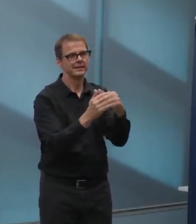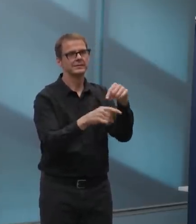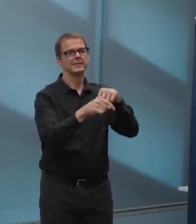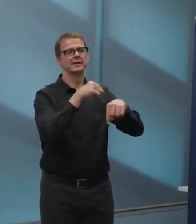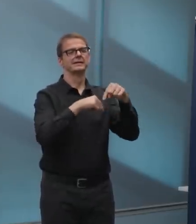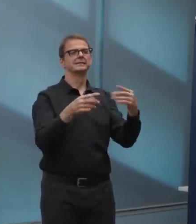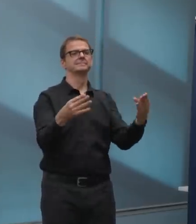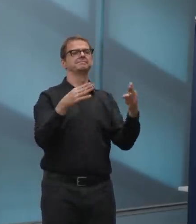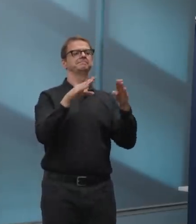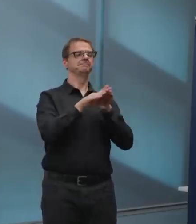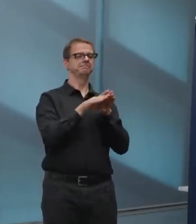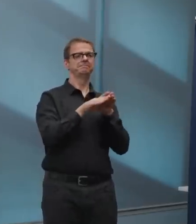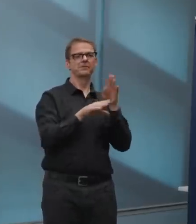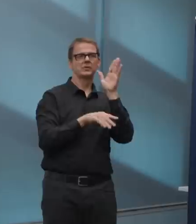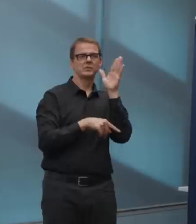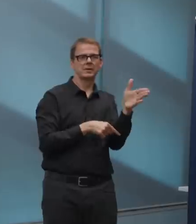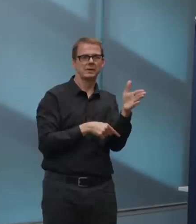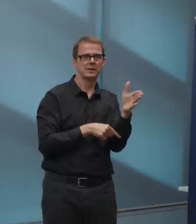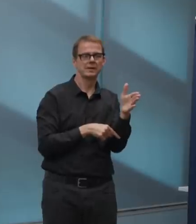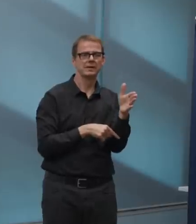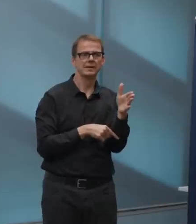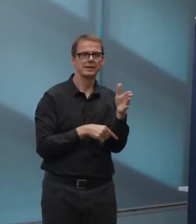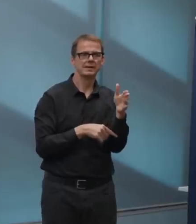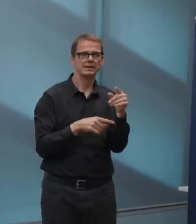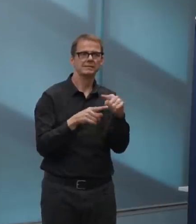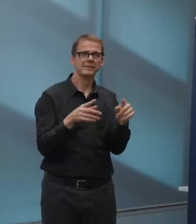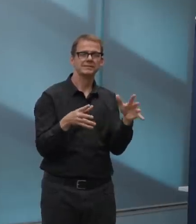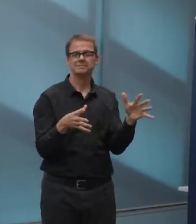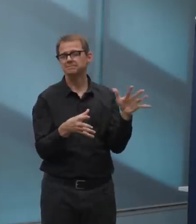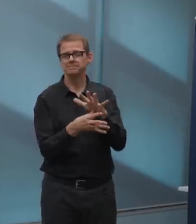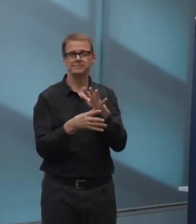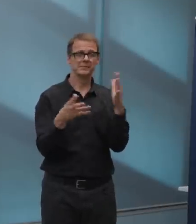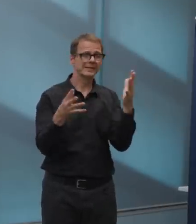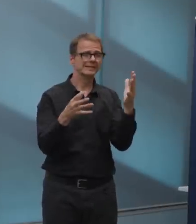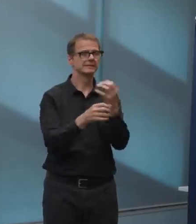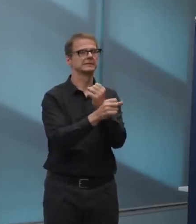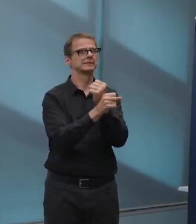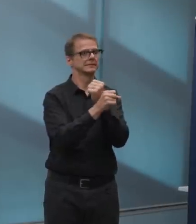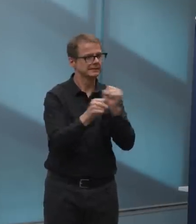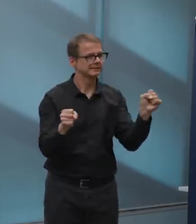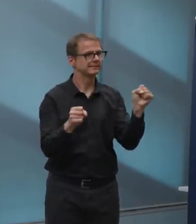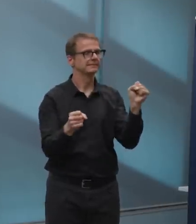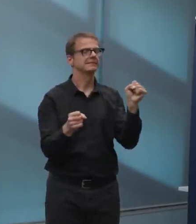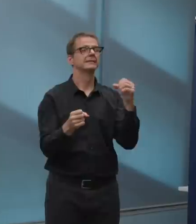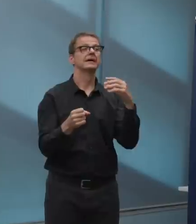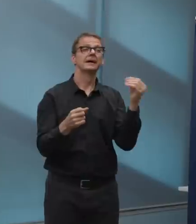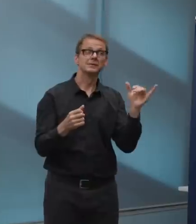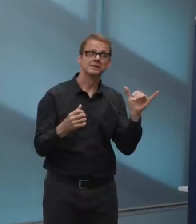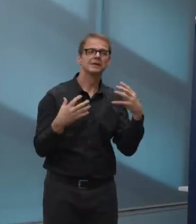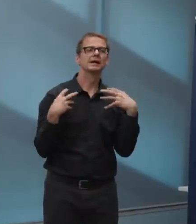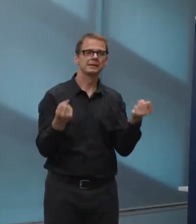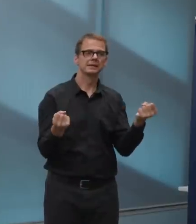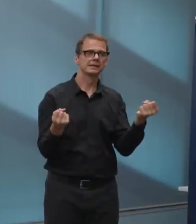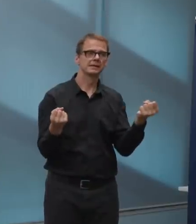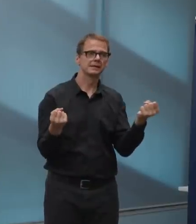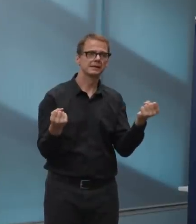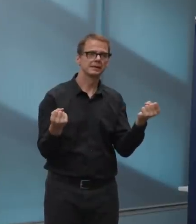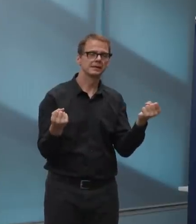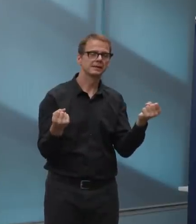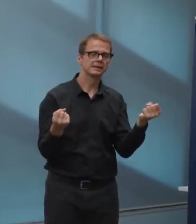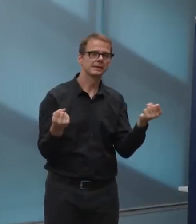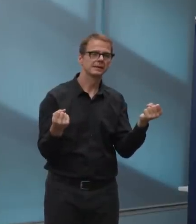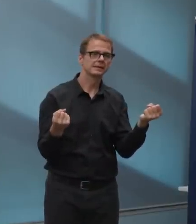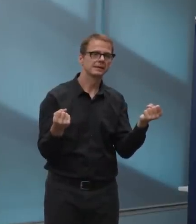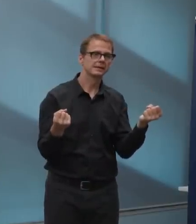in this instance. Do you have a follow up question, Vinesh? No, that's good. Thank you very much. Thank you. We'll go next to Ashley